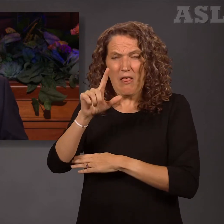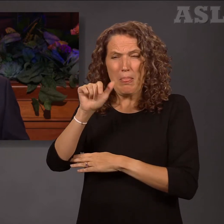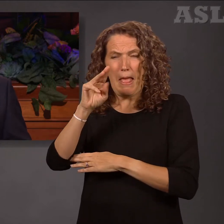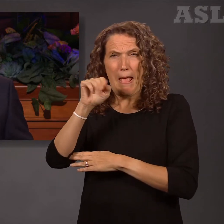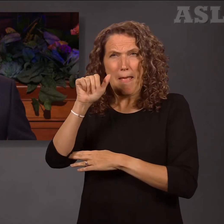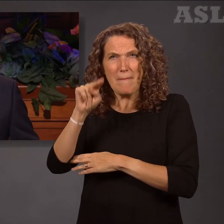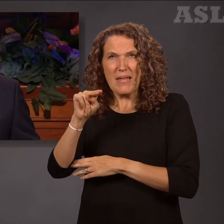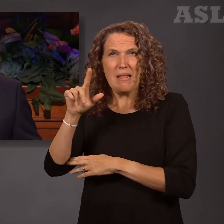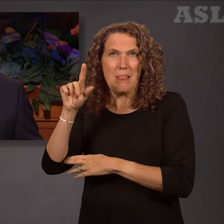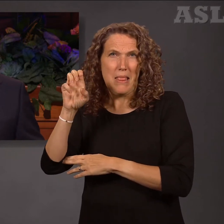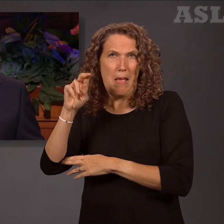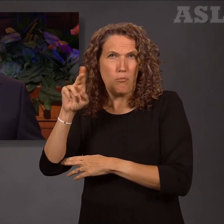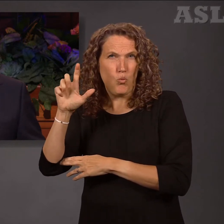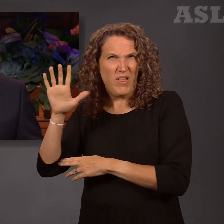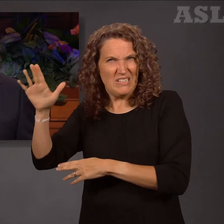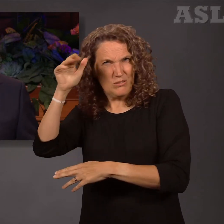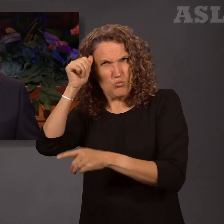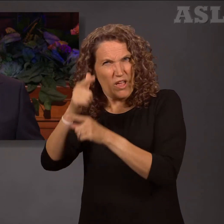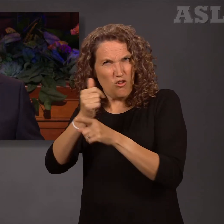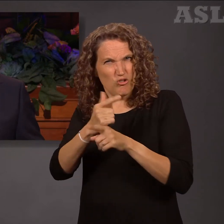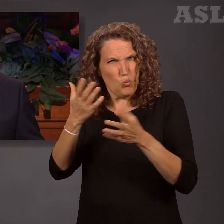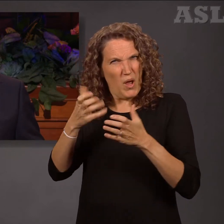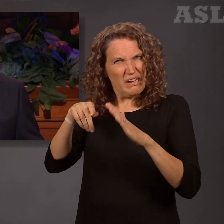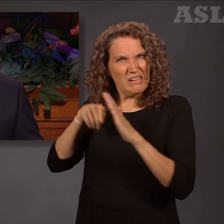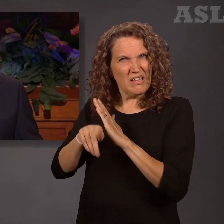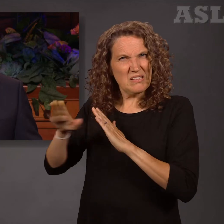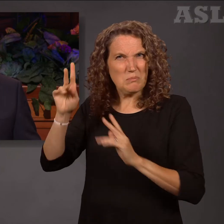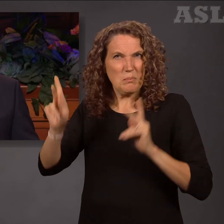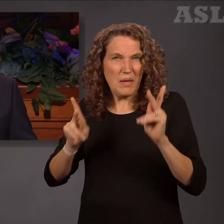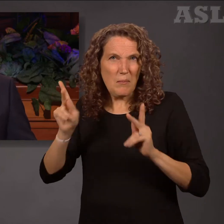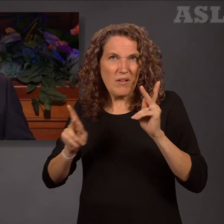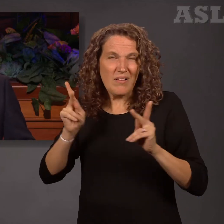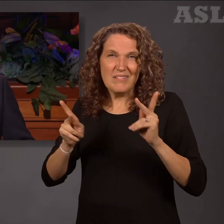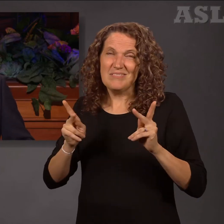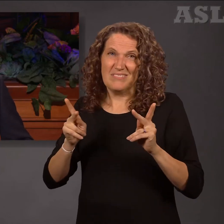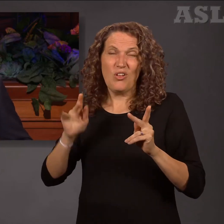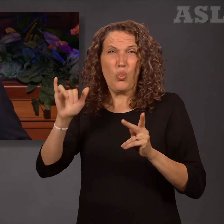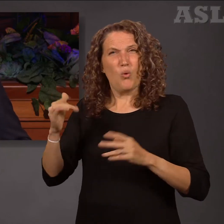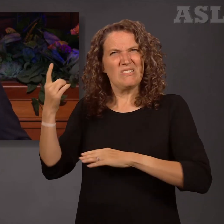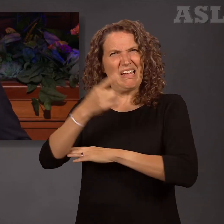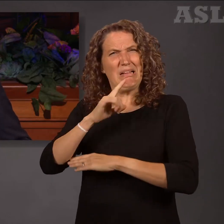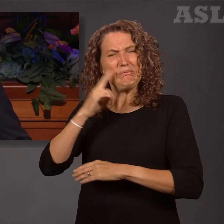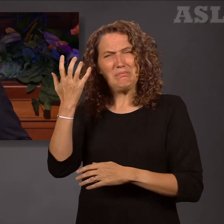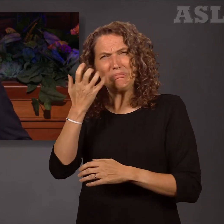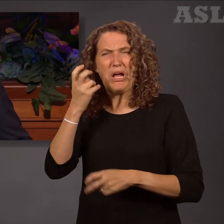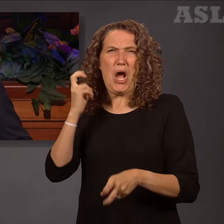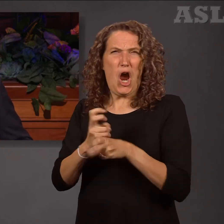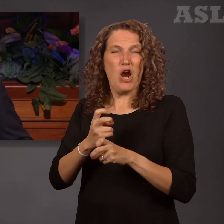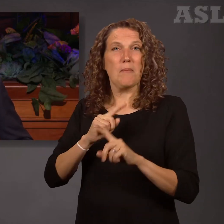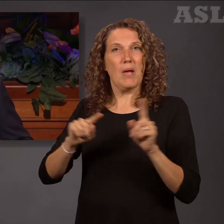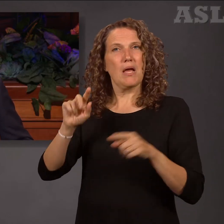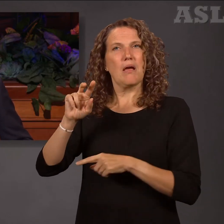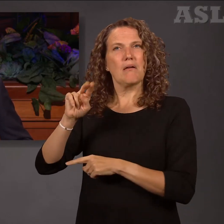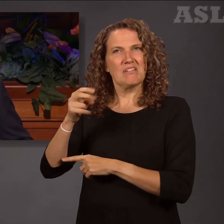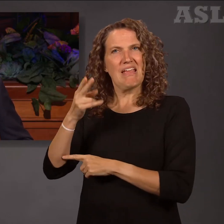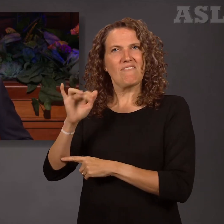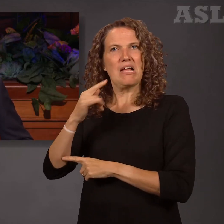mortal enemies of his people. Even in those difficult days, Nephi felt highly favored